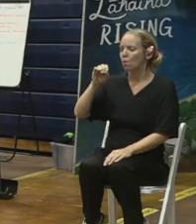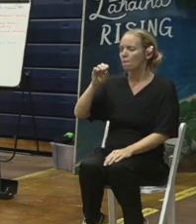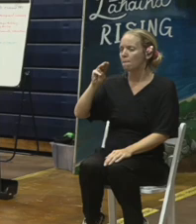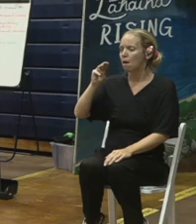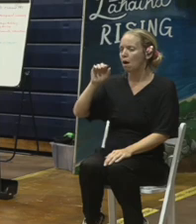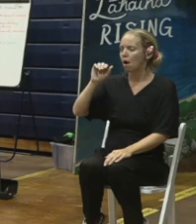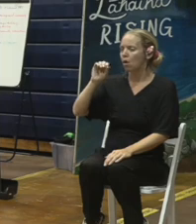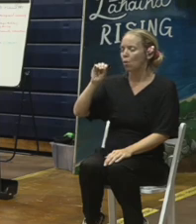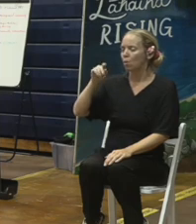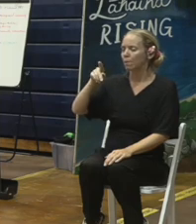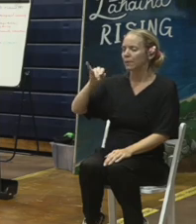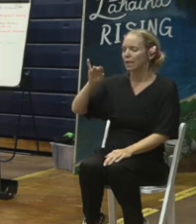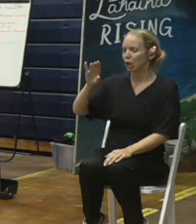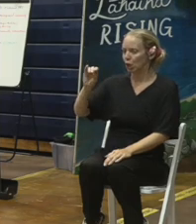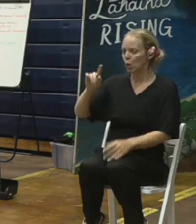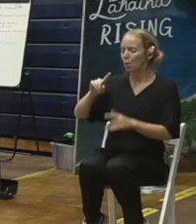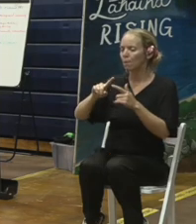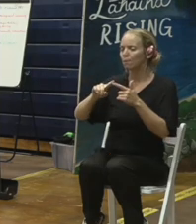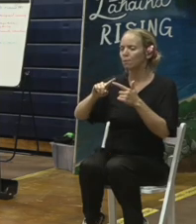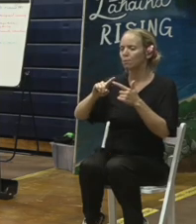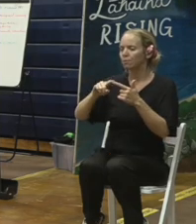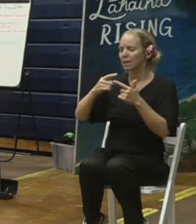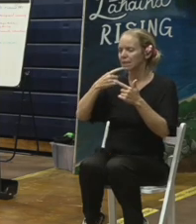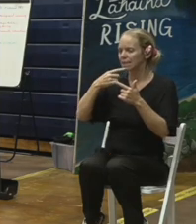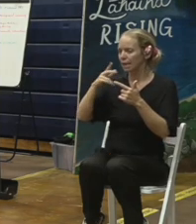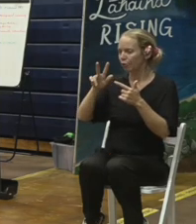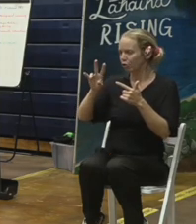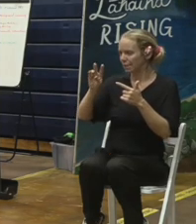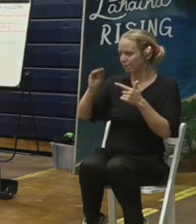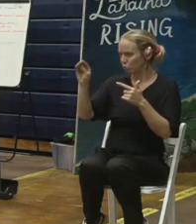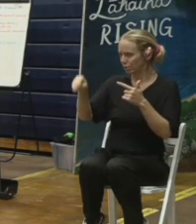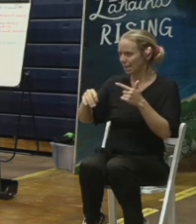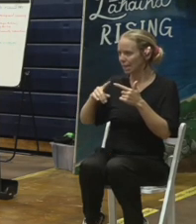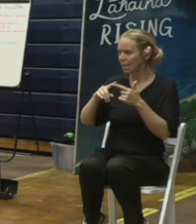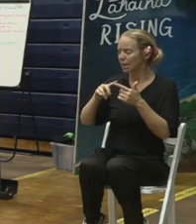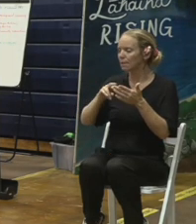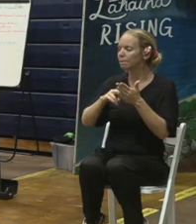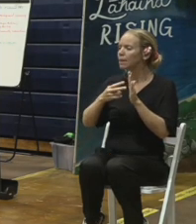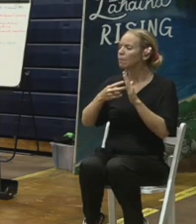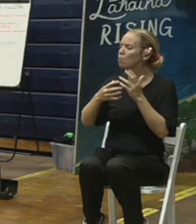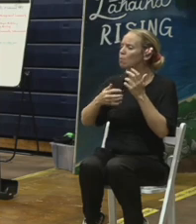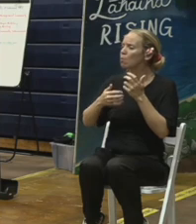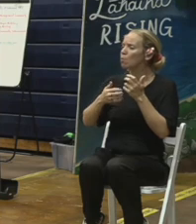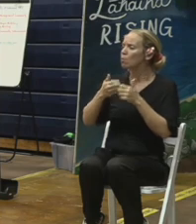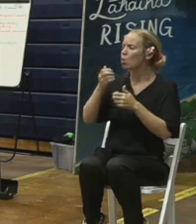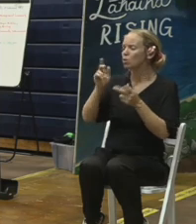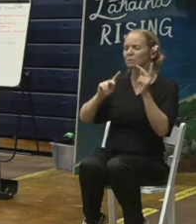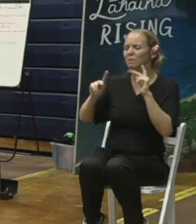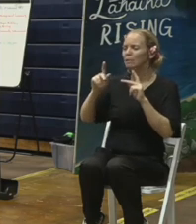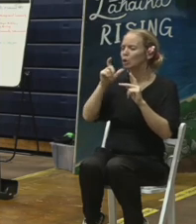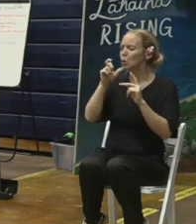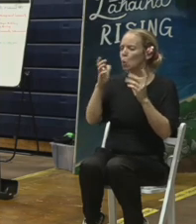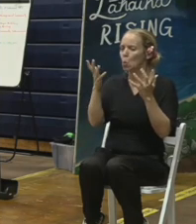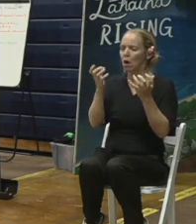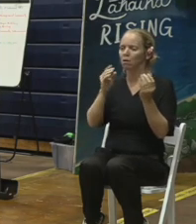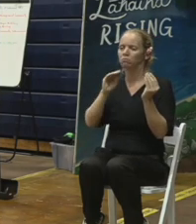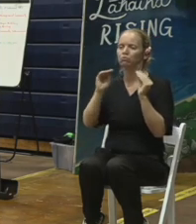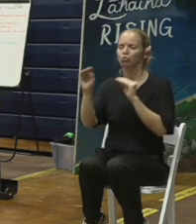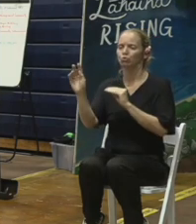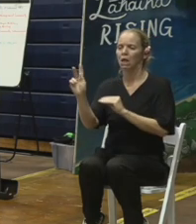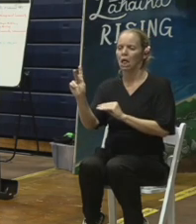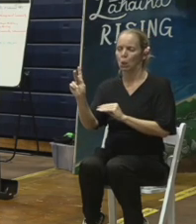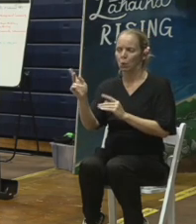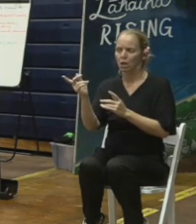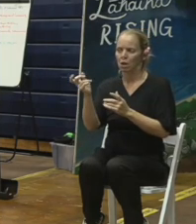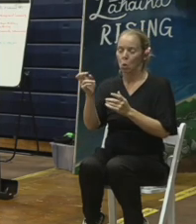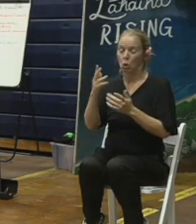% of you agreed upon that so the vast majority of the people don't want it in Lina long story